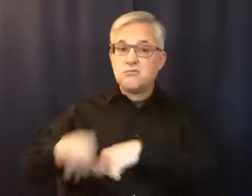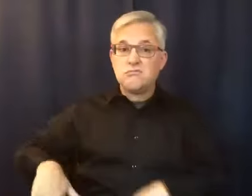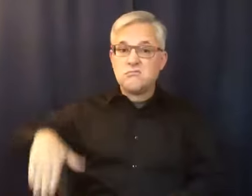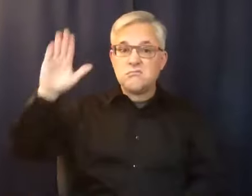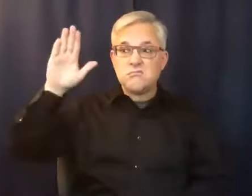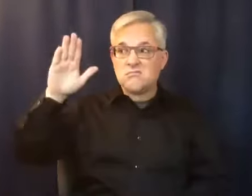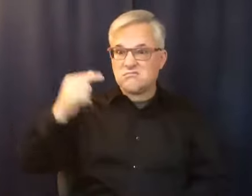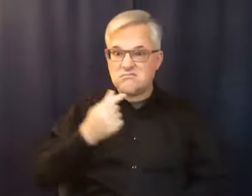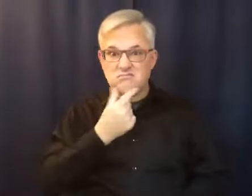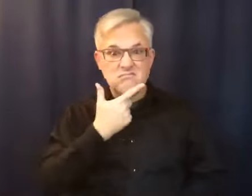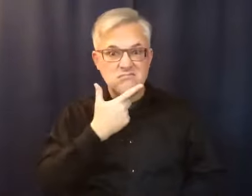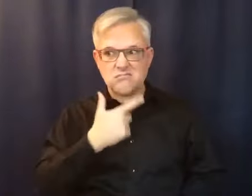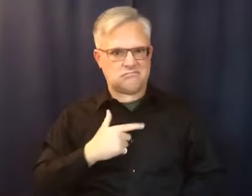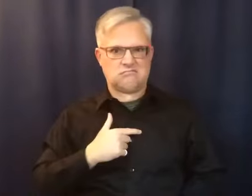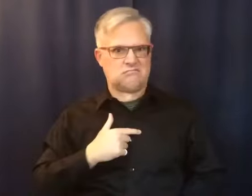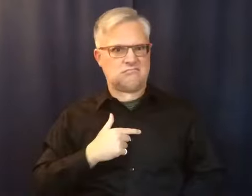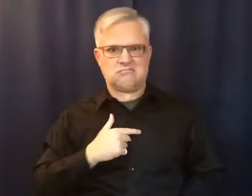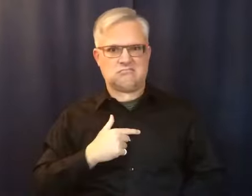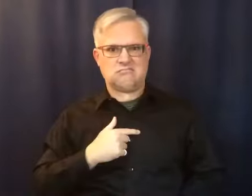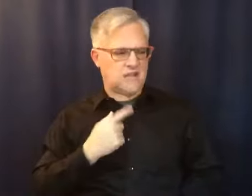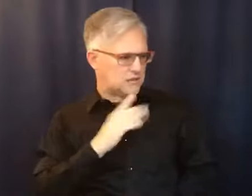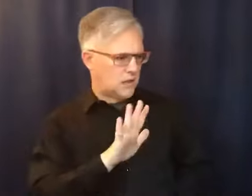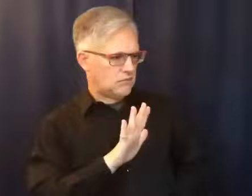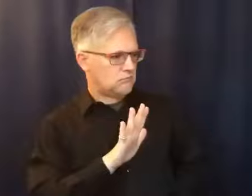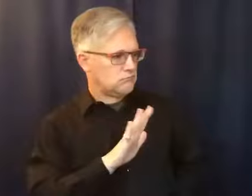And so I said, Lisa, not in my house. And I lost Lisa for a while.